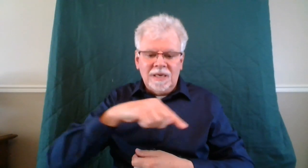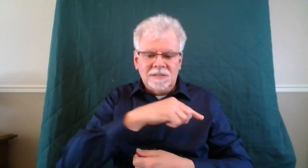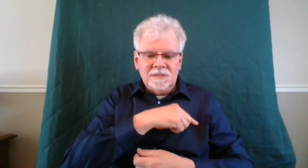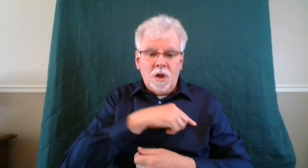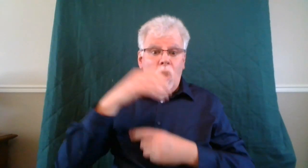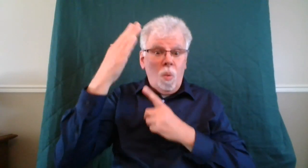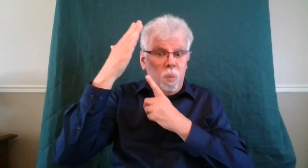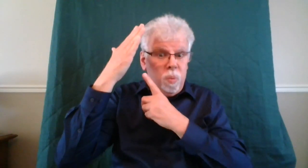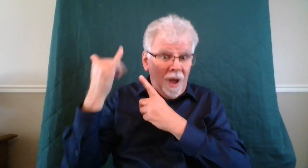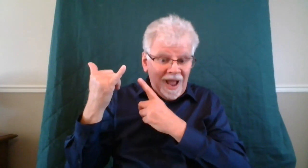us.